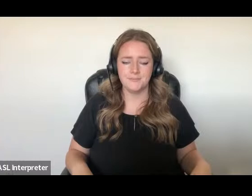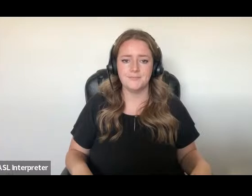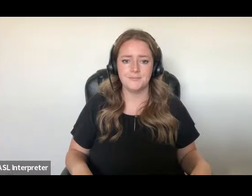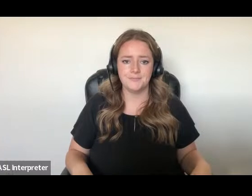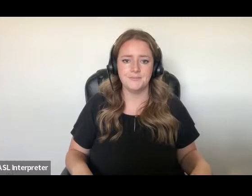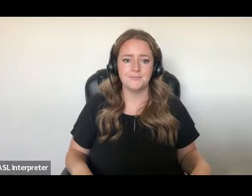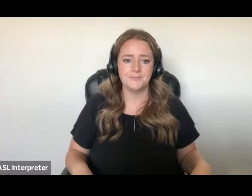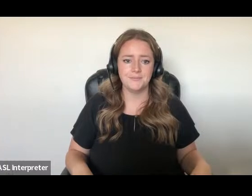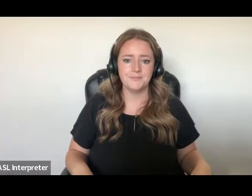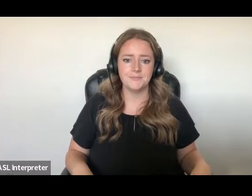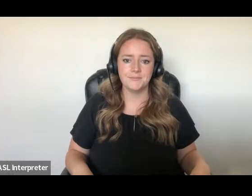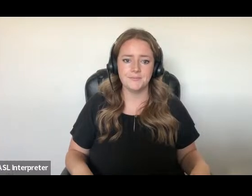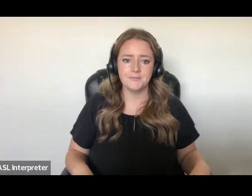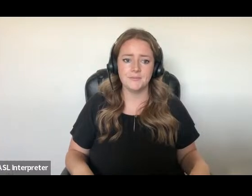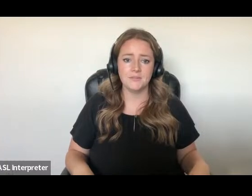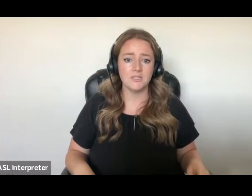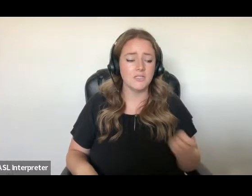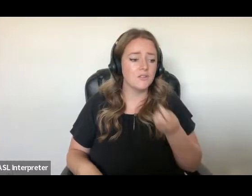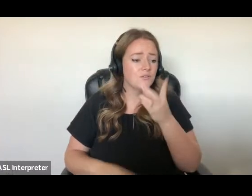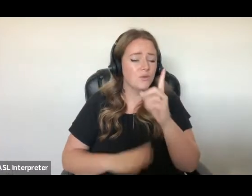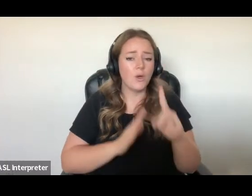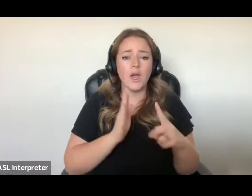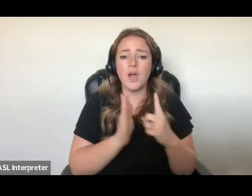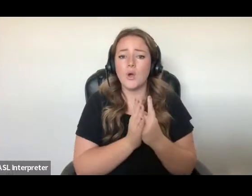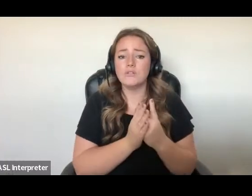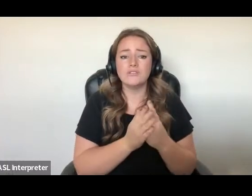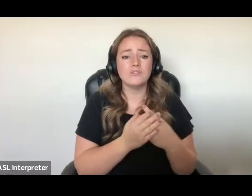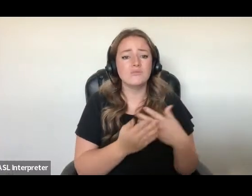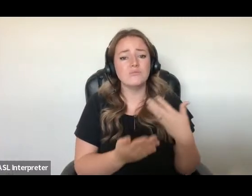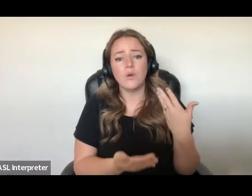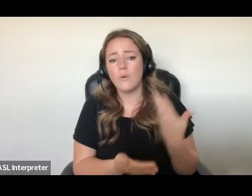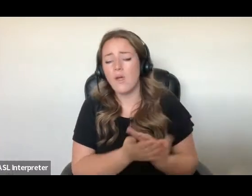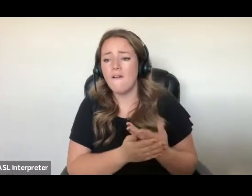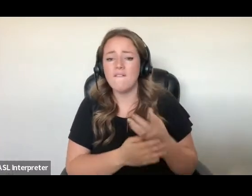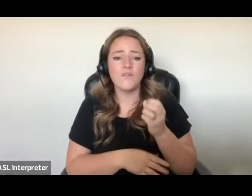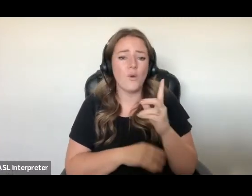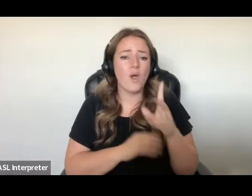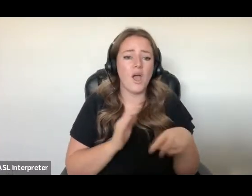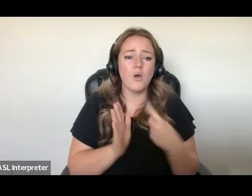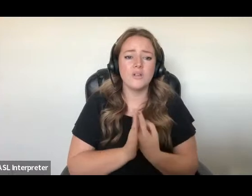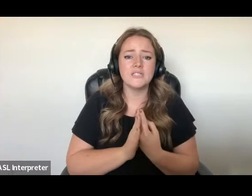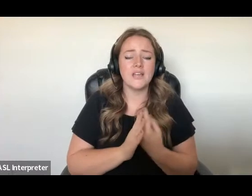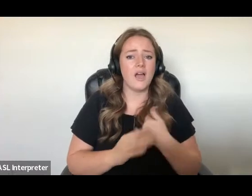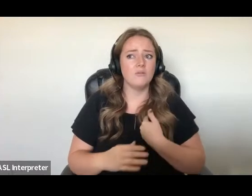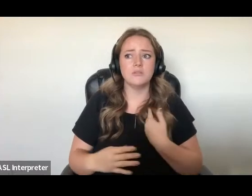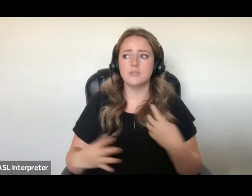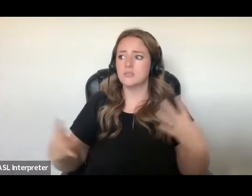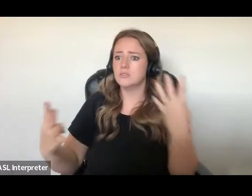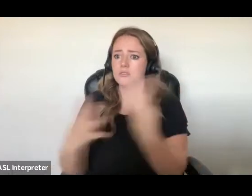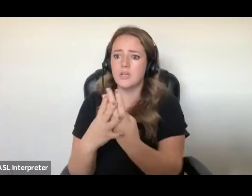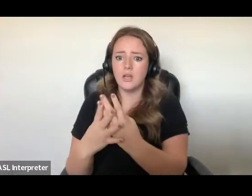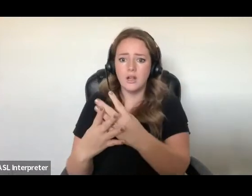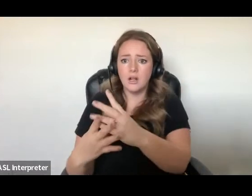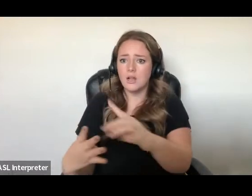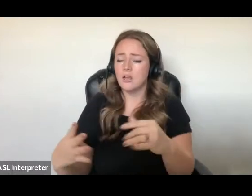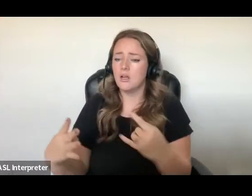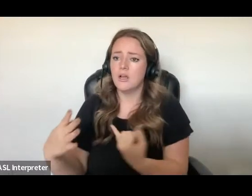Within hours of arriving in Canada, I was in jail. I was confused and scared.